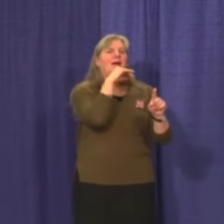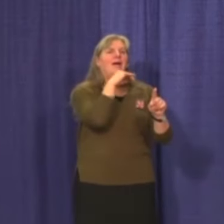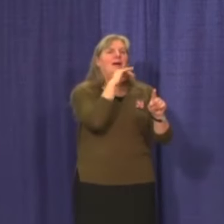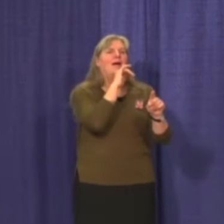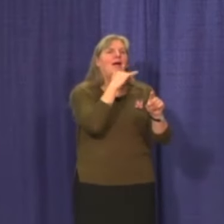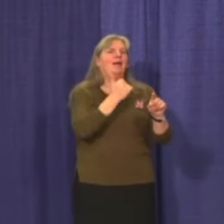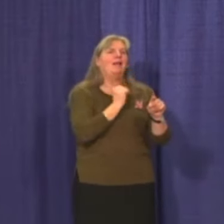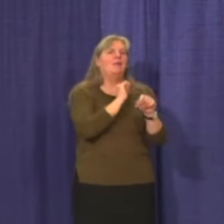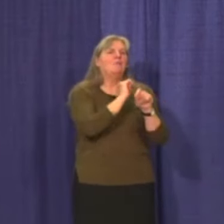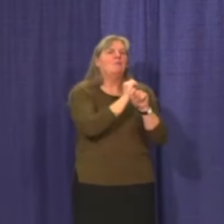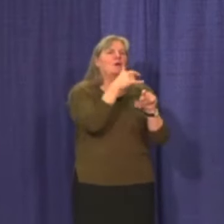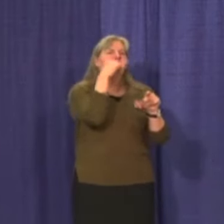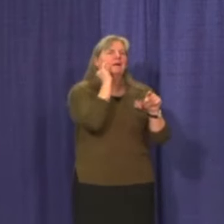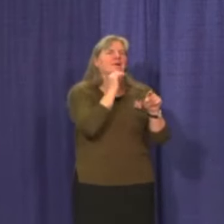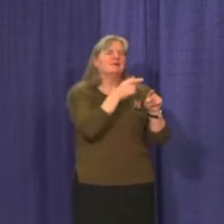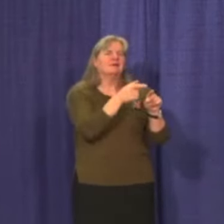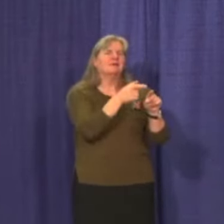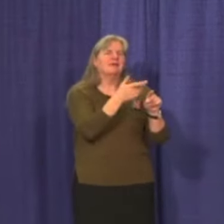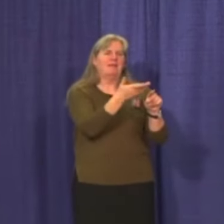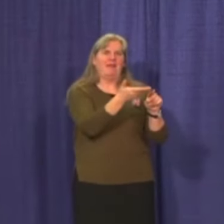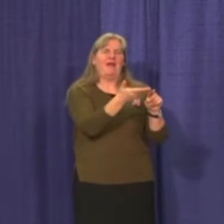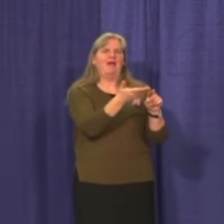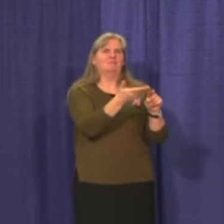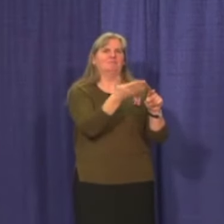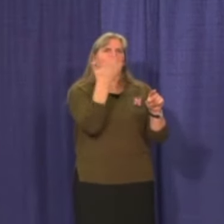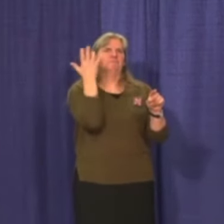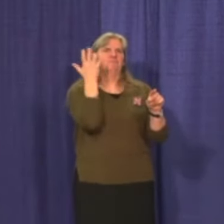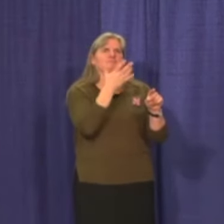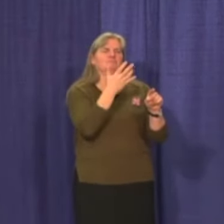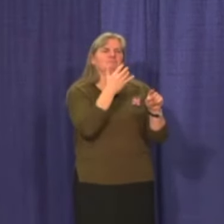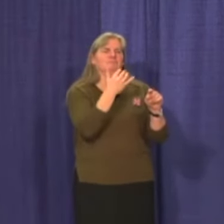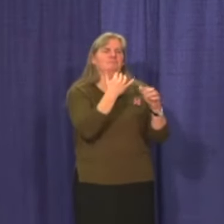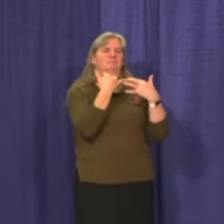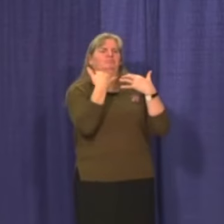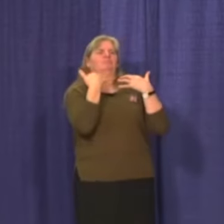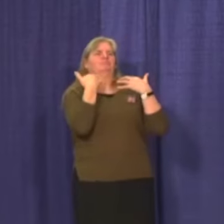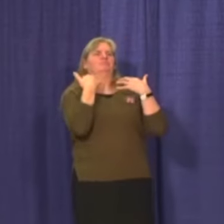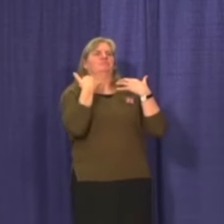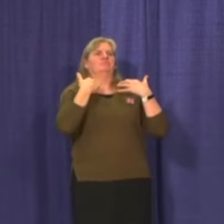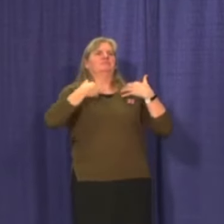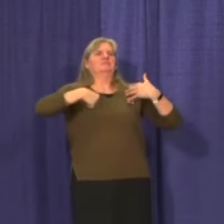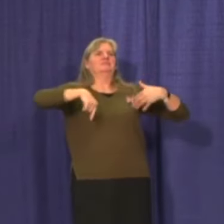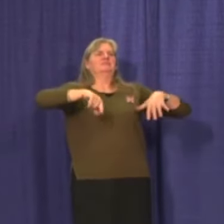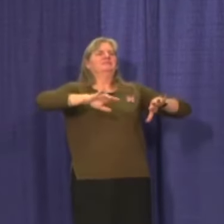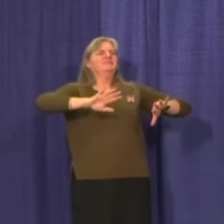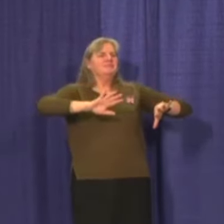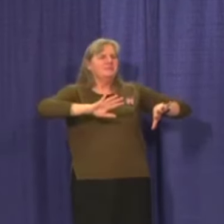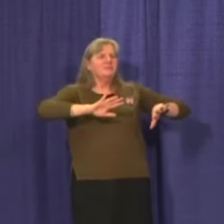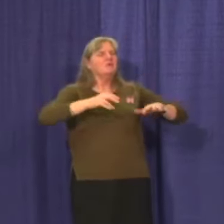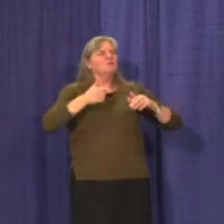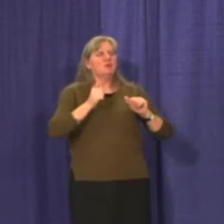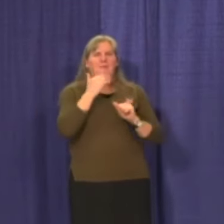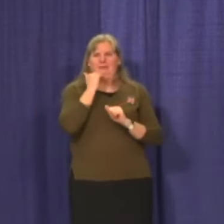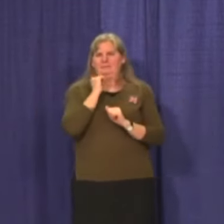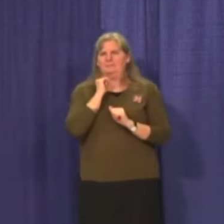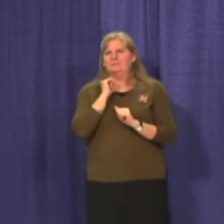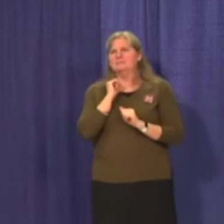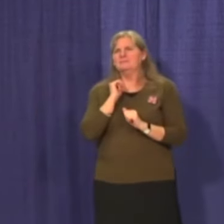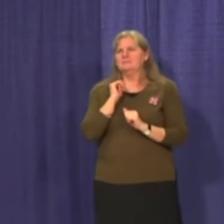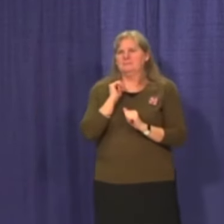working in the territory has sent a real jitter through the system. And we will do our best to